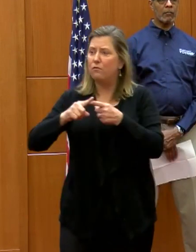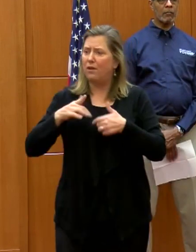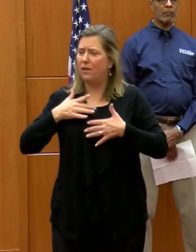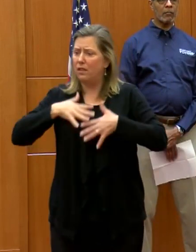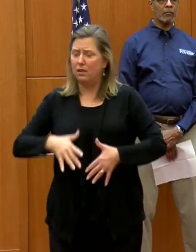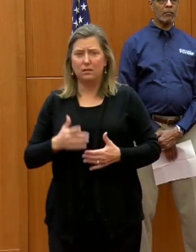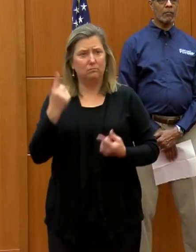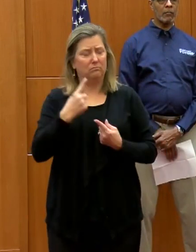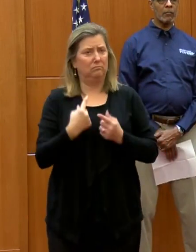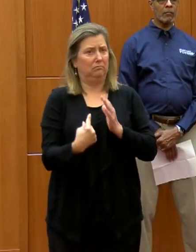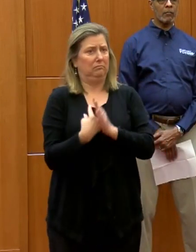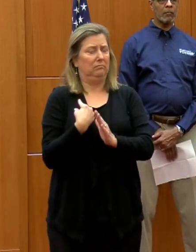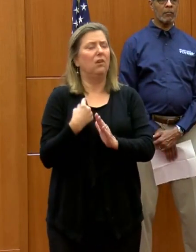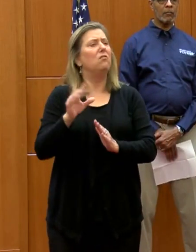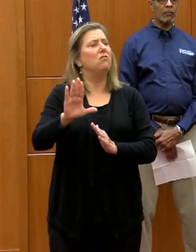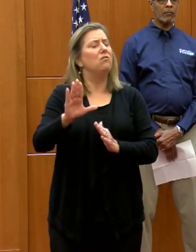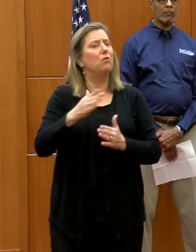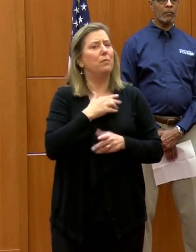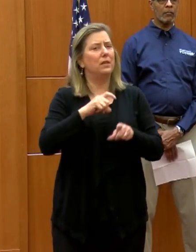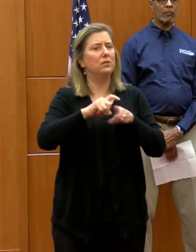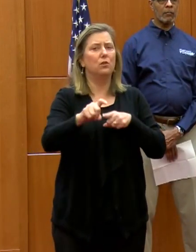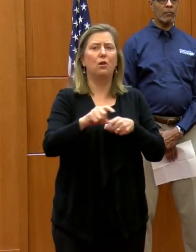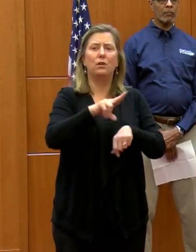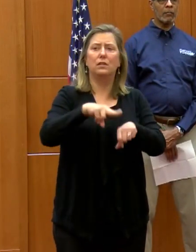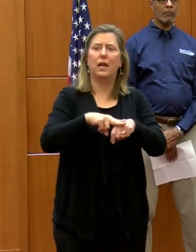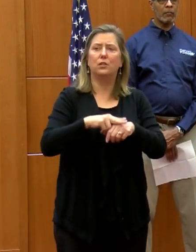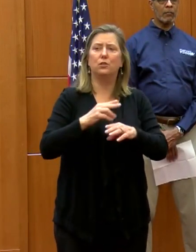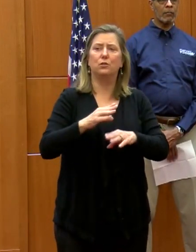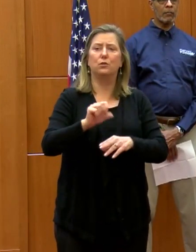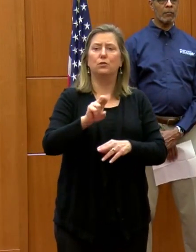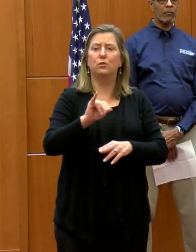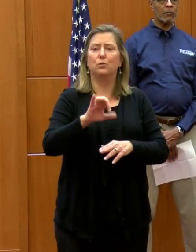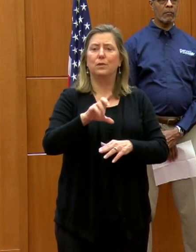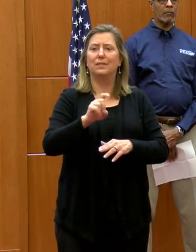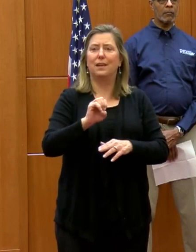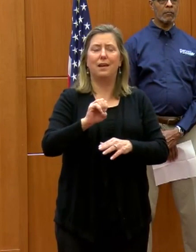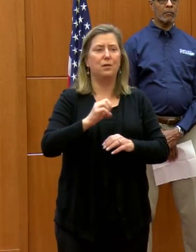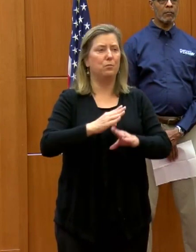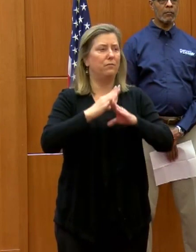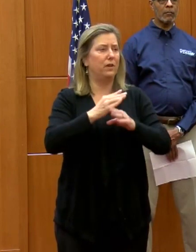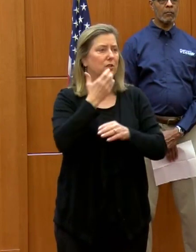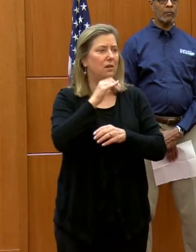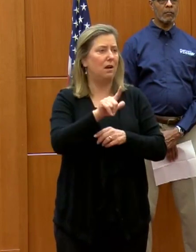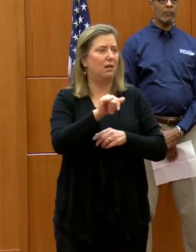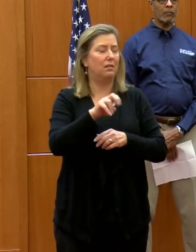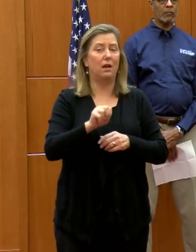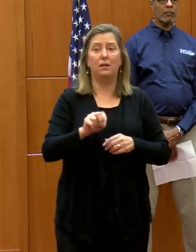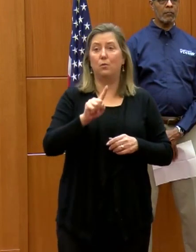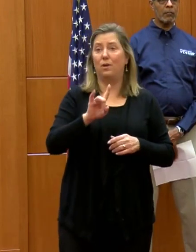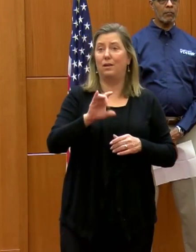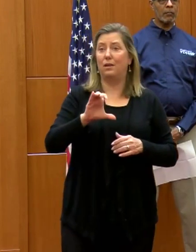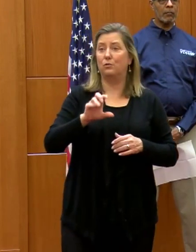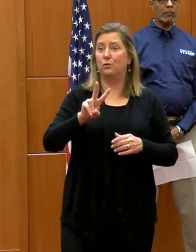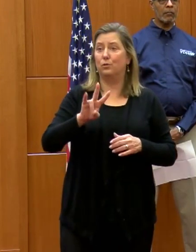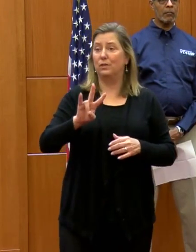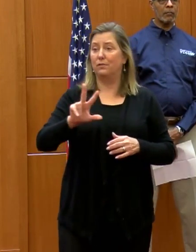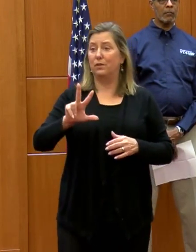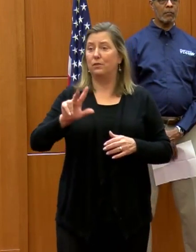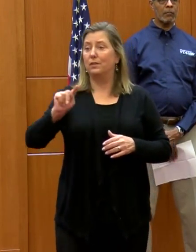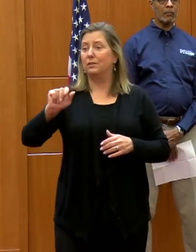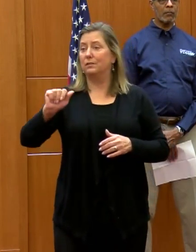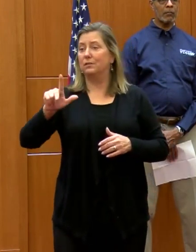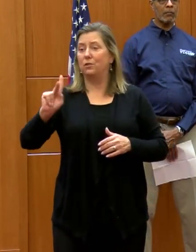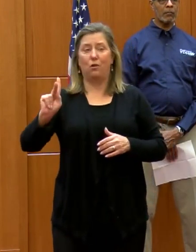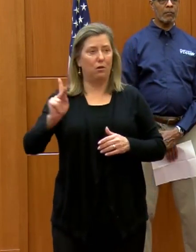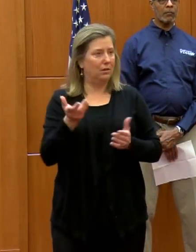call the National Suicide Prevention Hotline at 1-800-273-TALK.